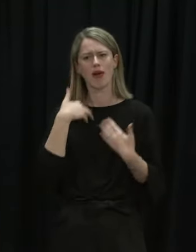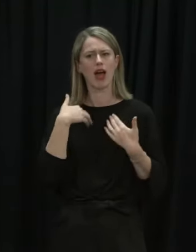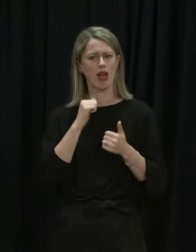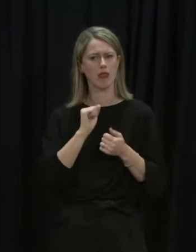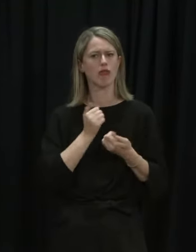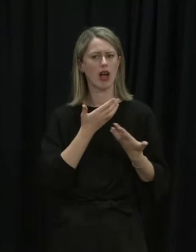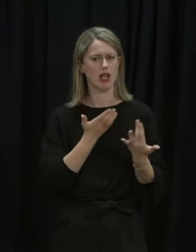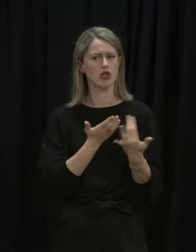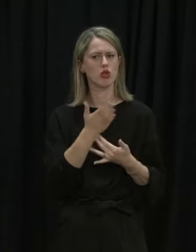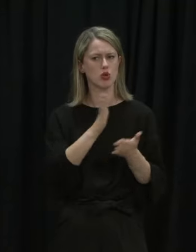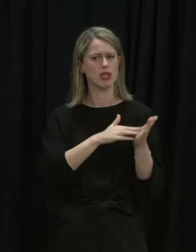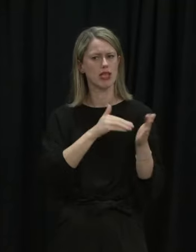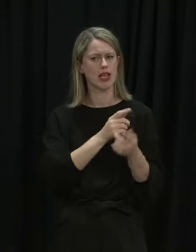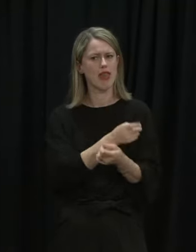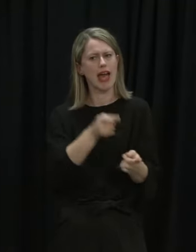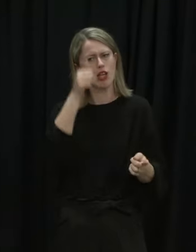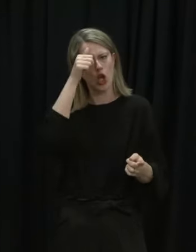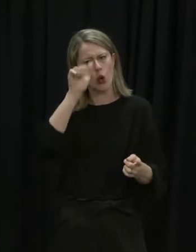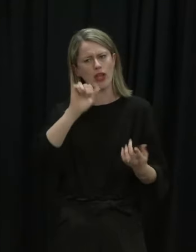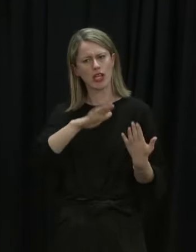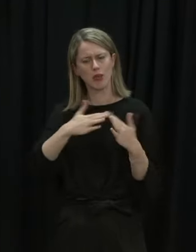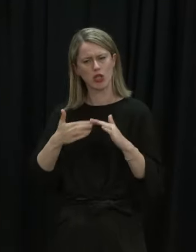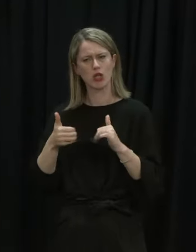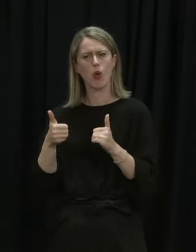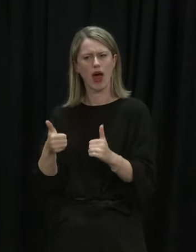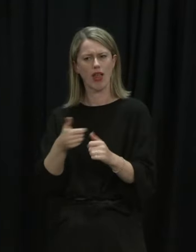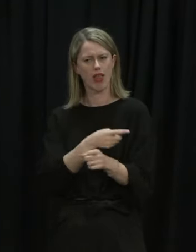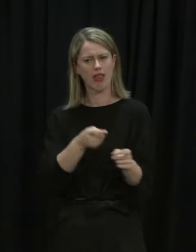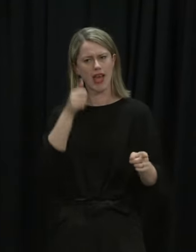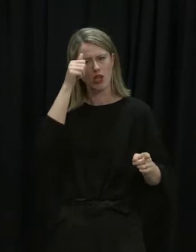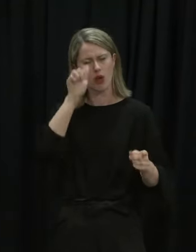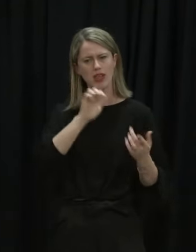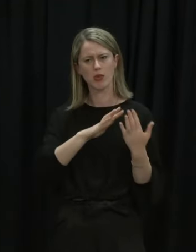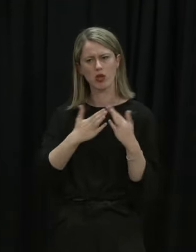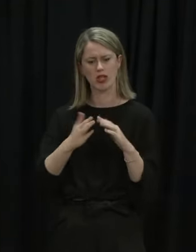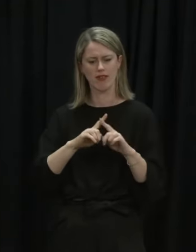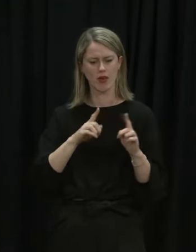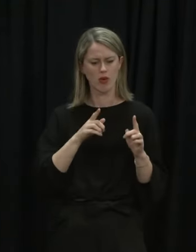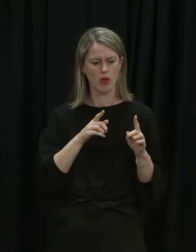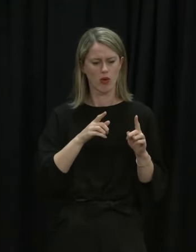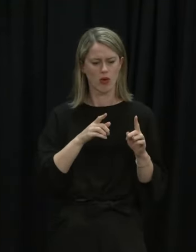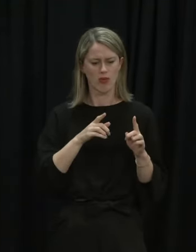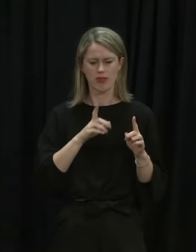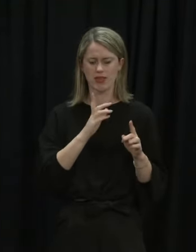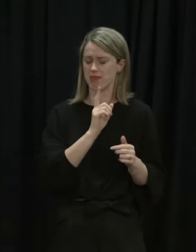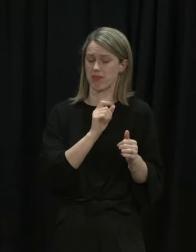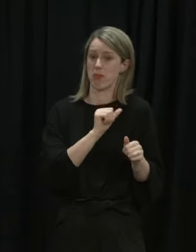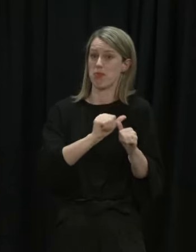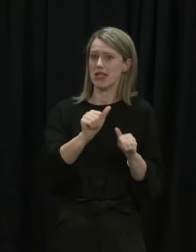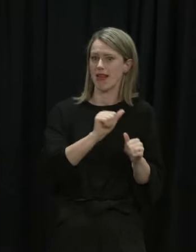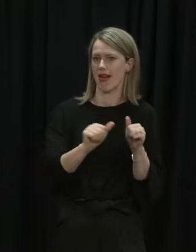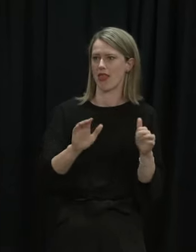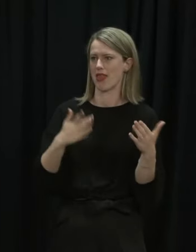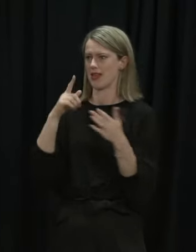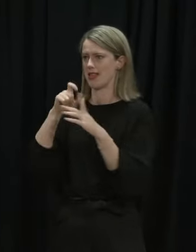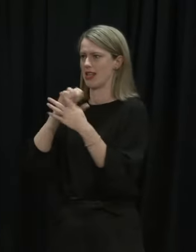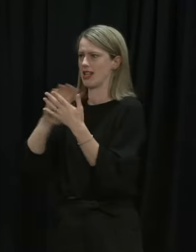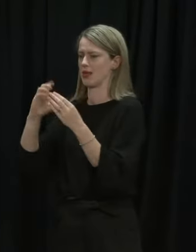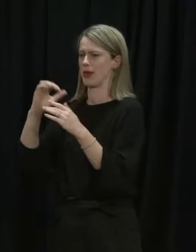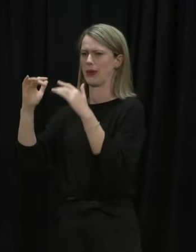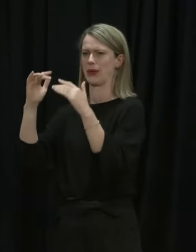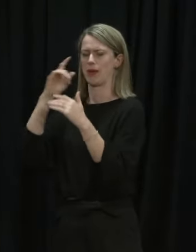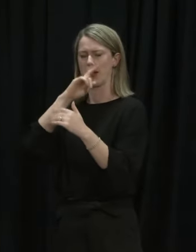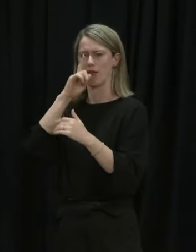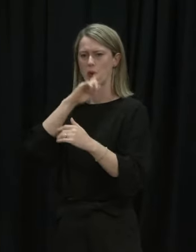providers around New Zealand who know their community well and they know their community in many ways a lot better than perhaps some of the people in the DHB do.